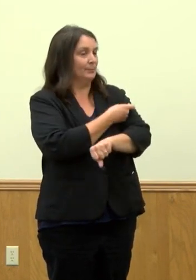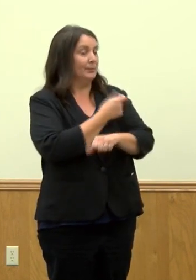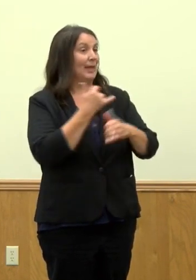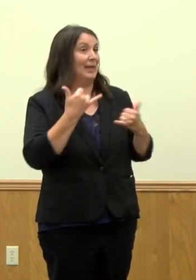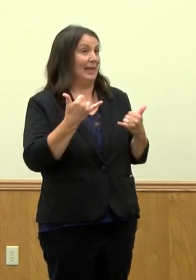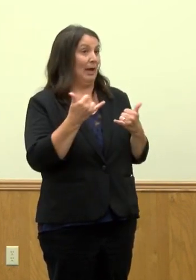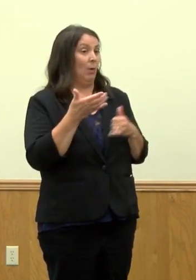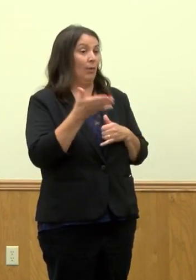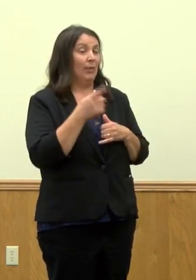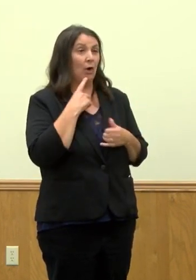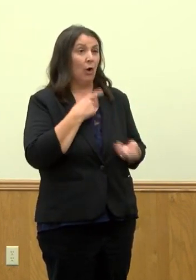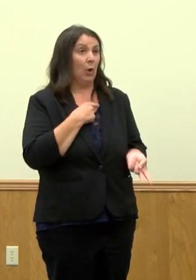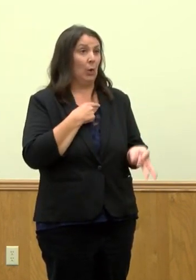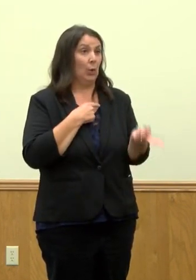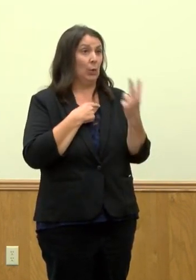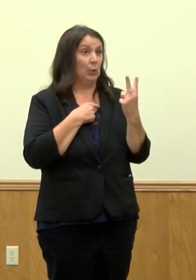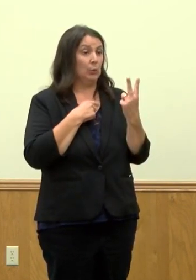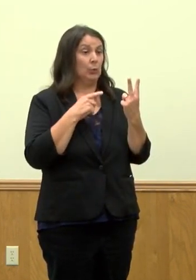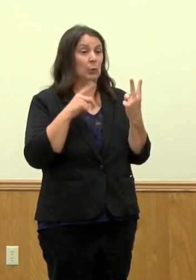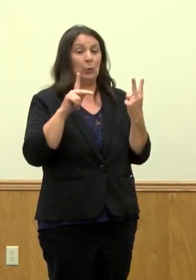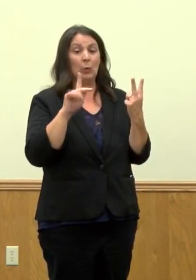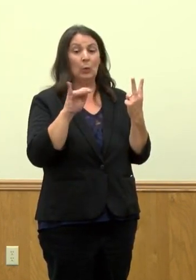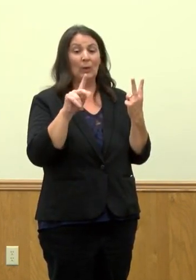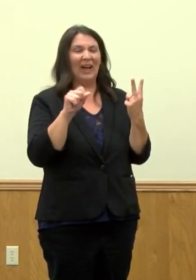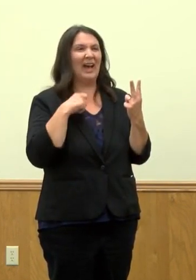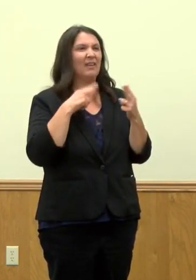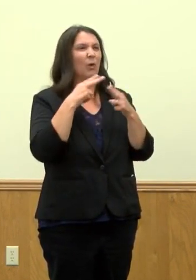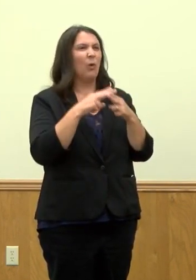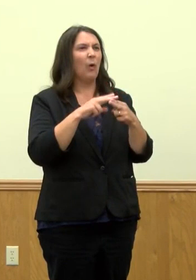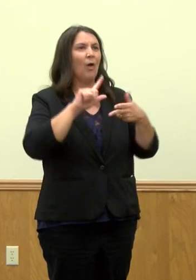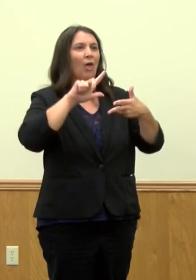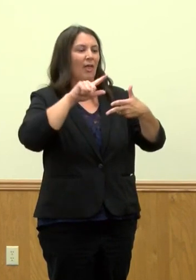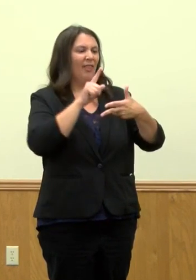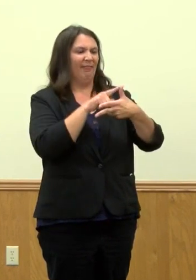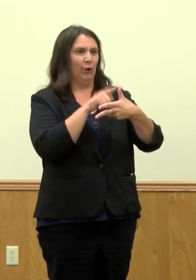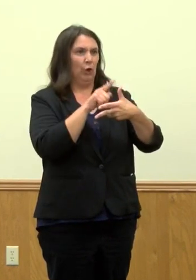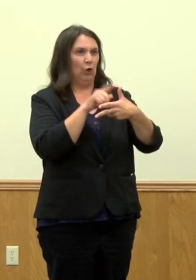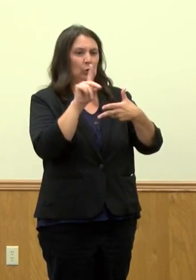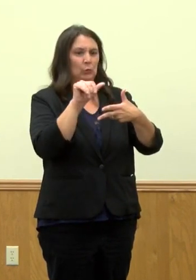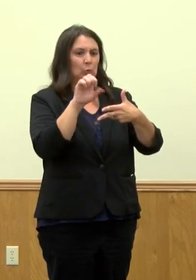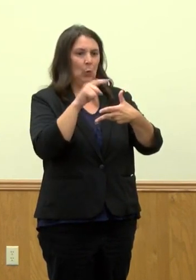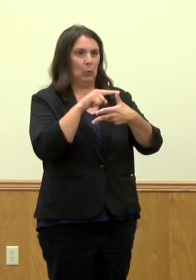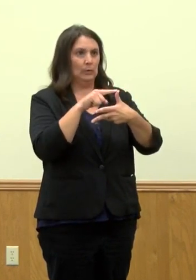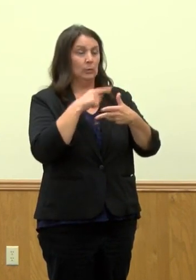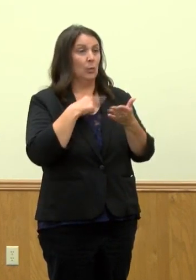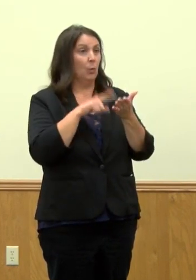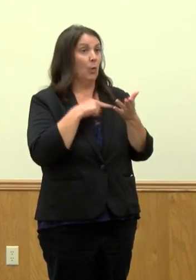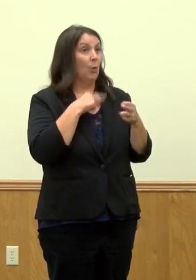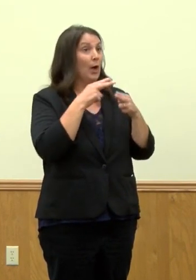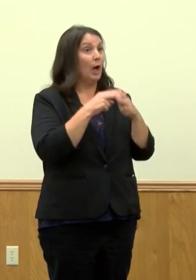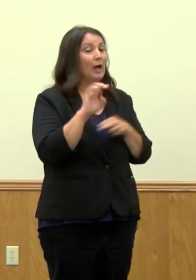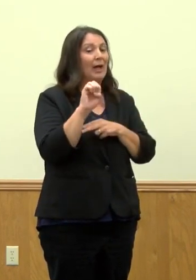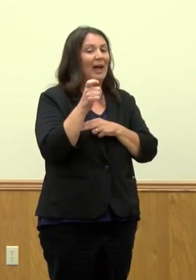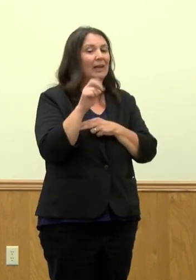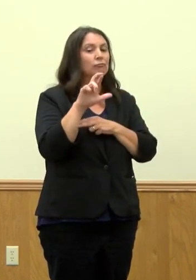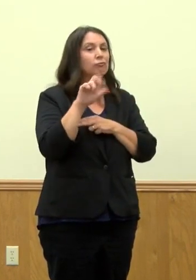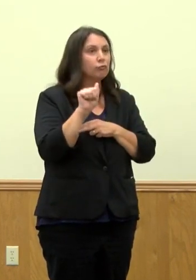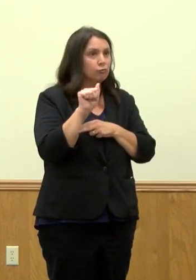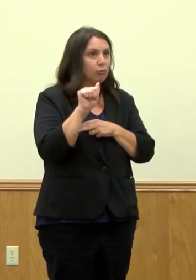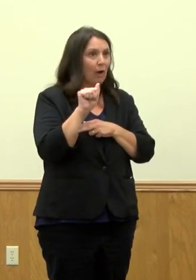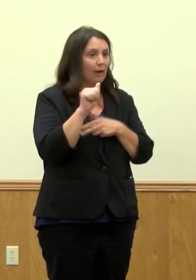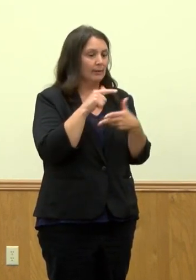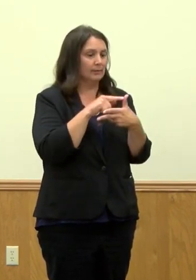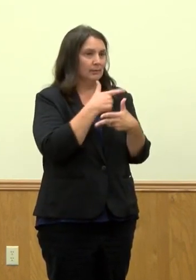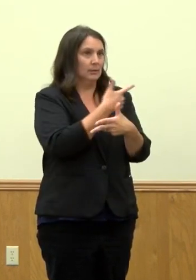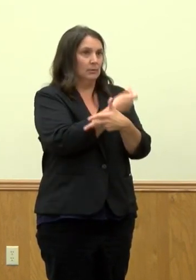kinds of third doses that we have to think about. One is what we call an extra dose, and that is given